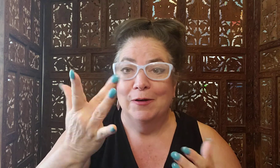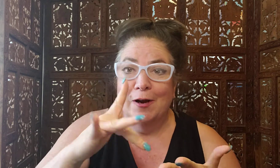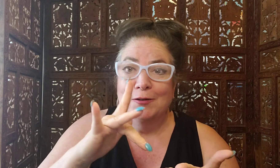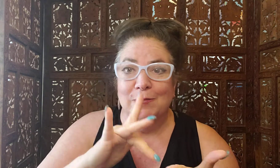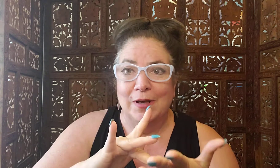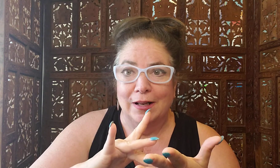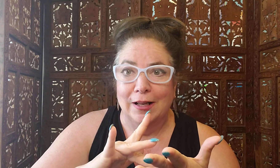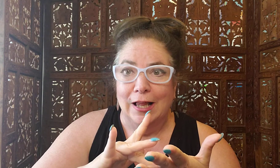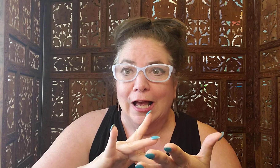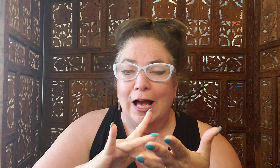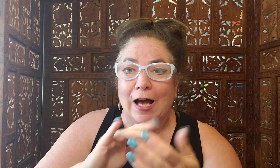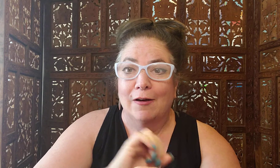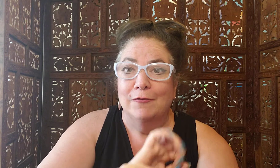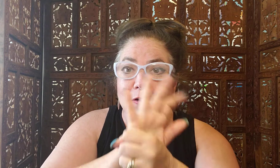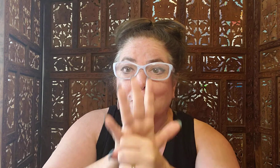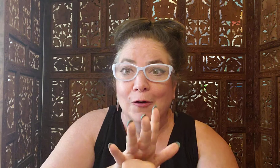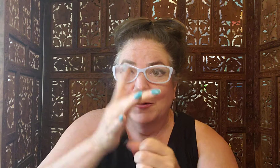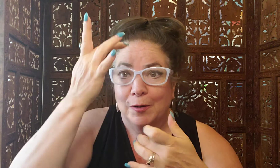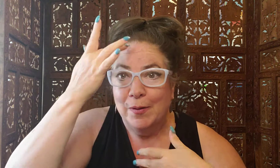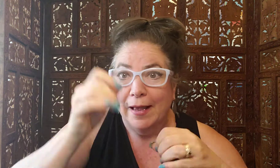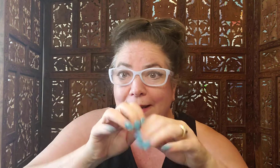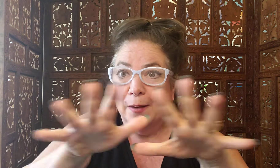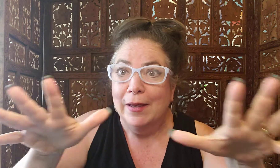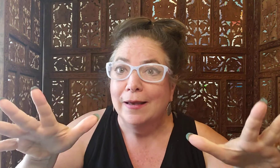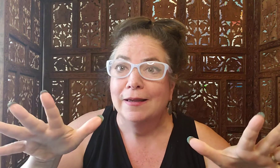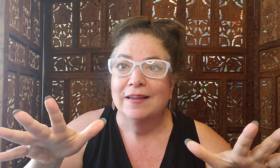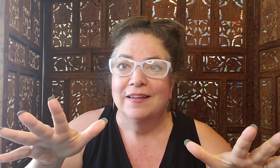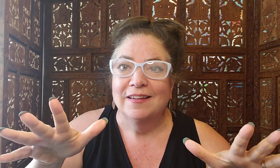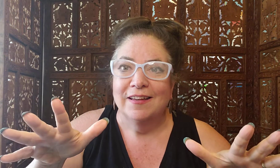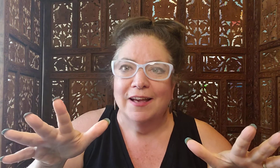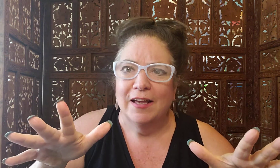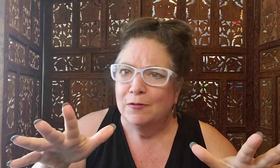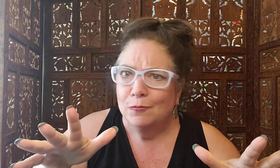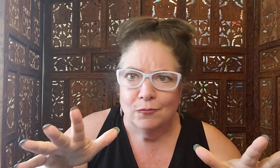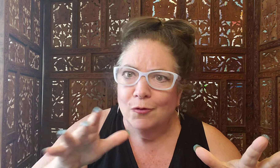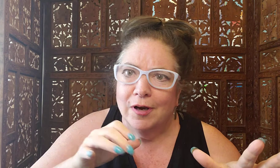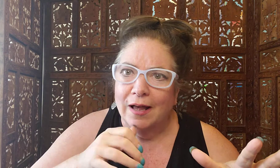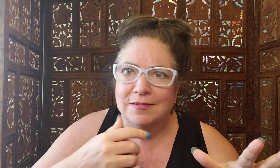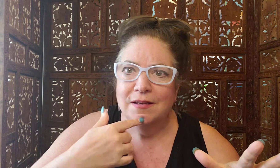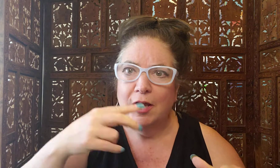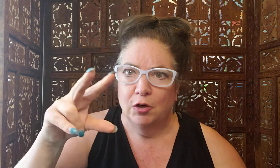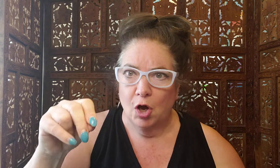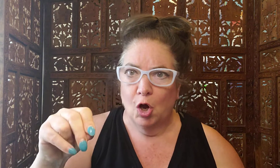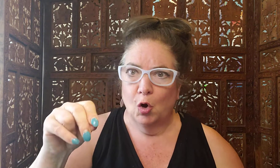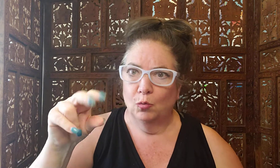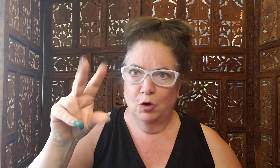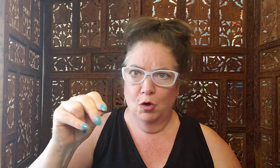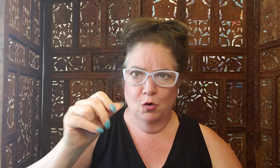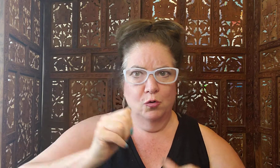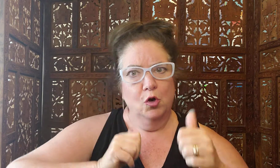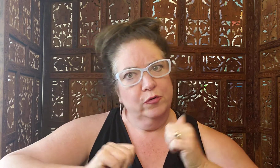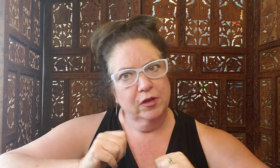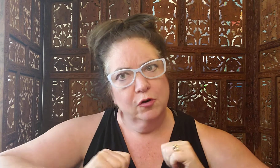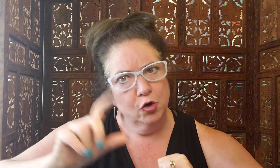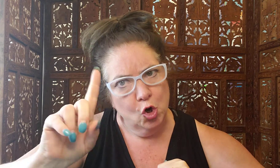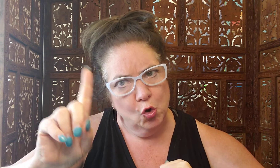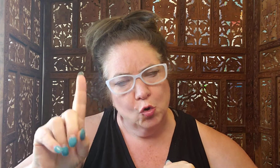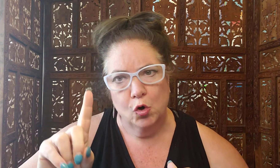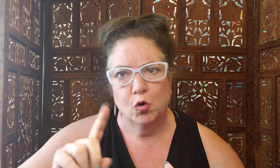we are in the middle of the Corona pandemic and we're not saying no, no, no theater, no, no.